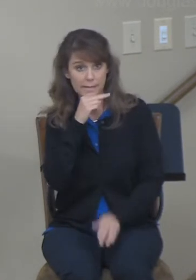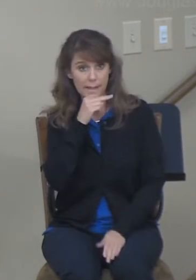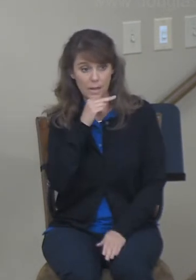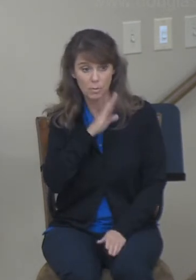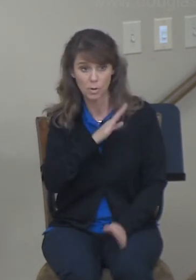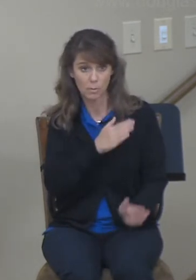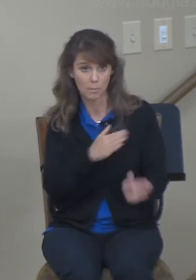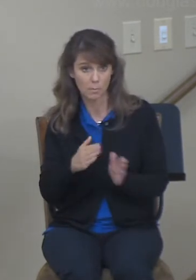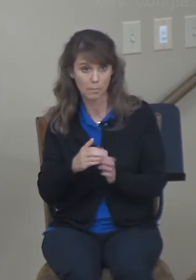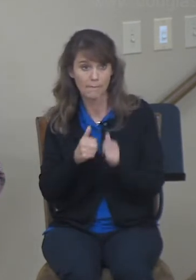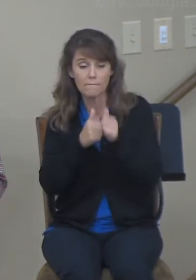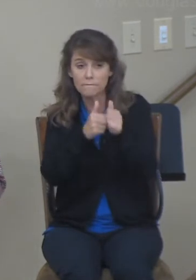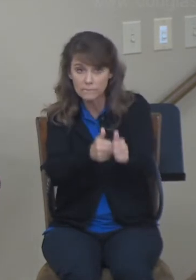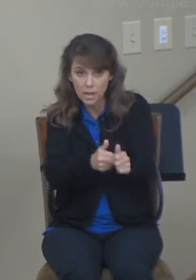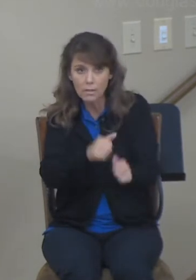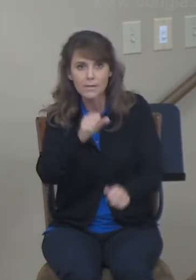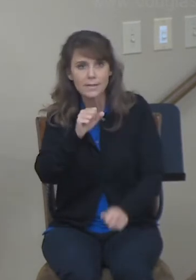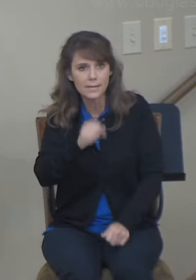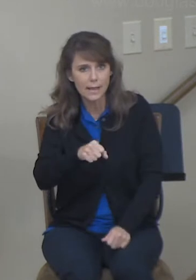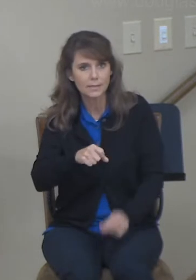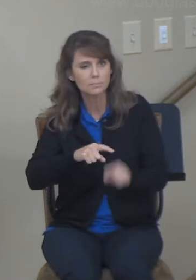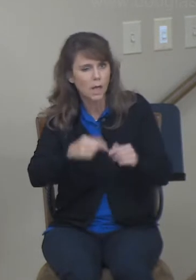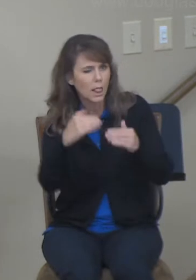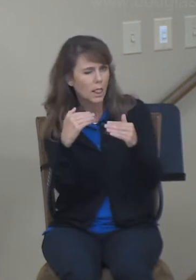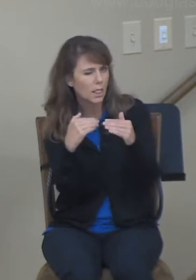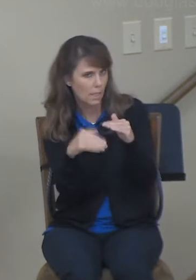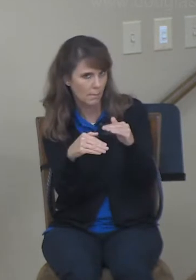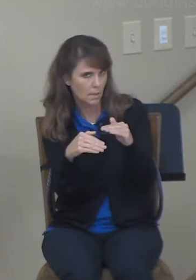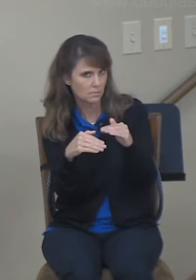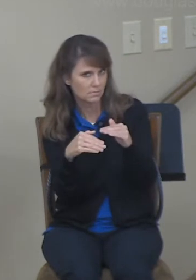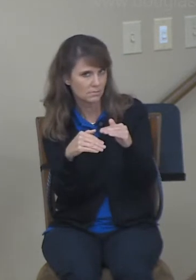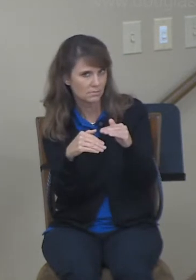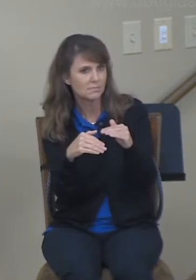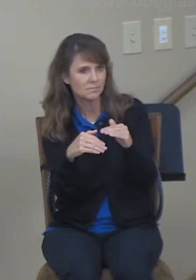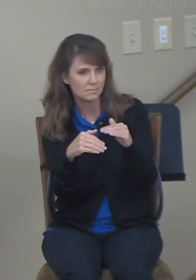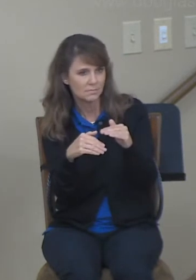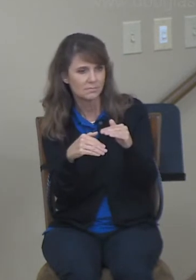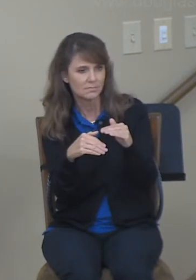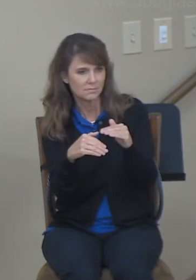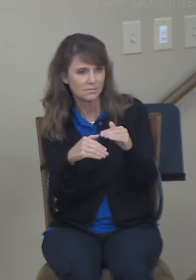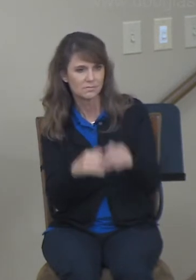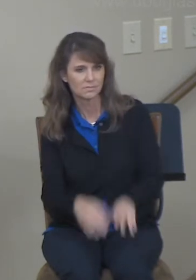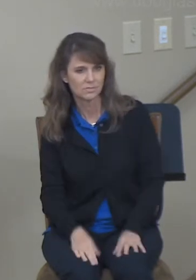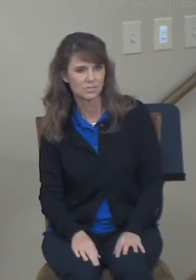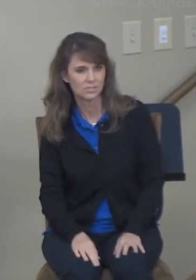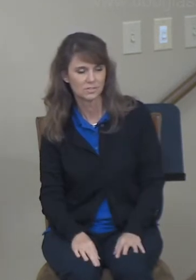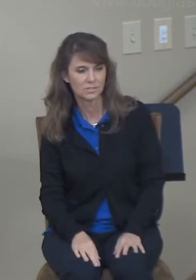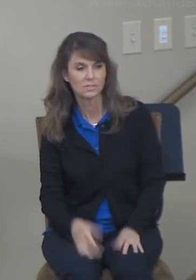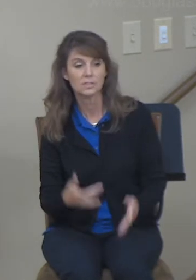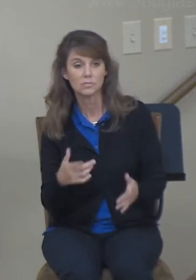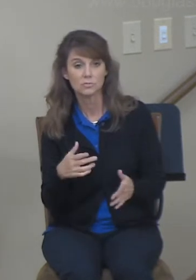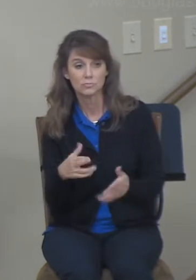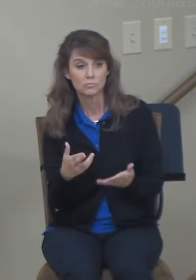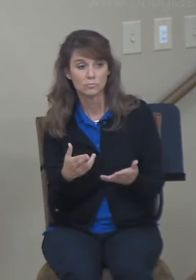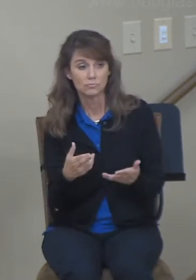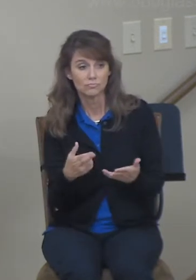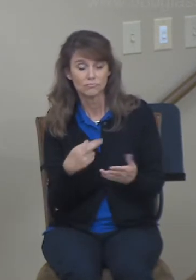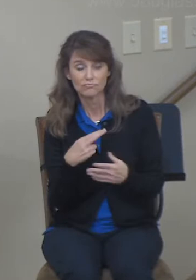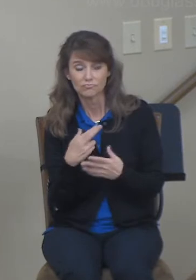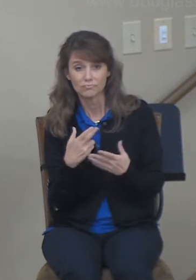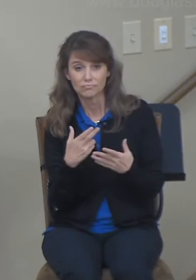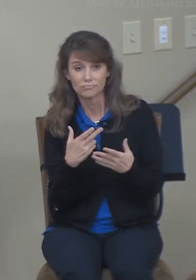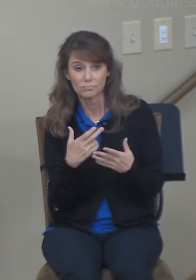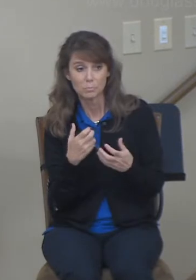plan, I want you to see there's a great deal of risk involved in this. I mean, there's risk of rejection. There's risk of assuming,